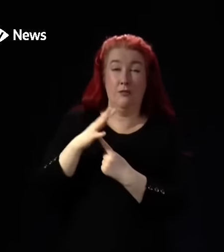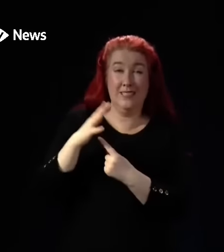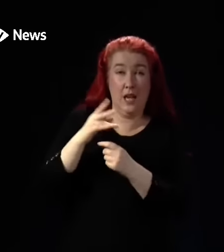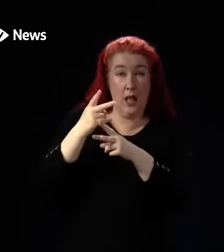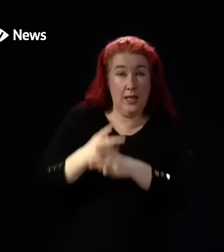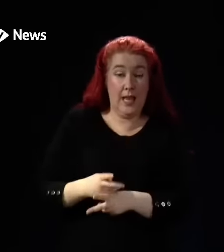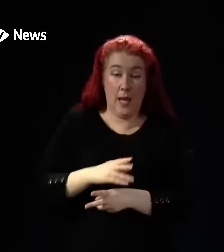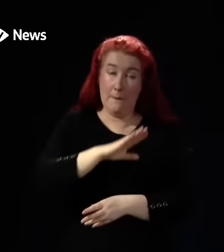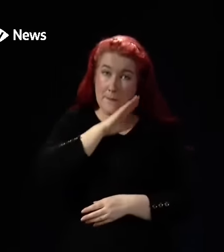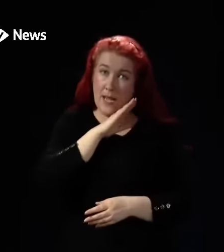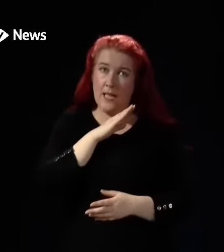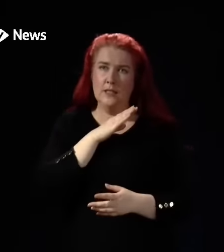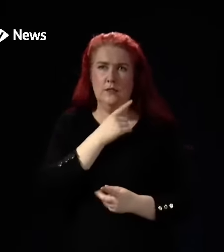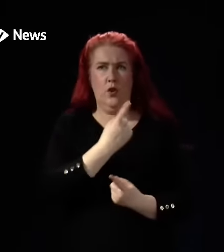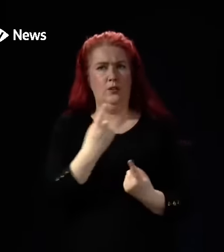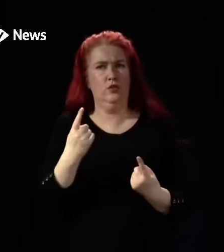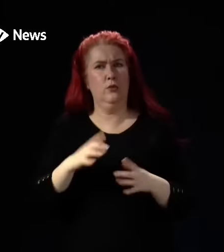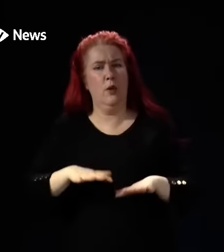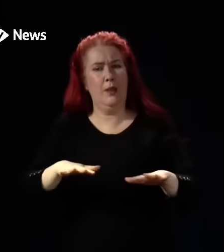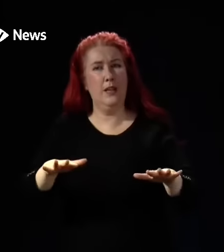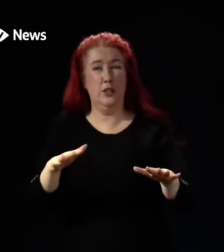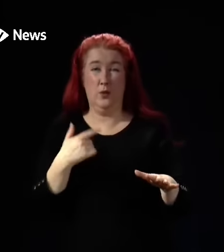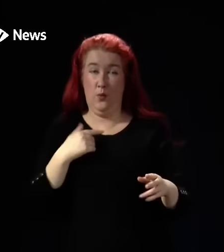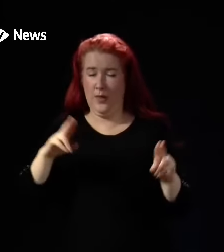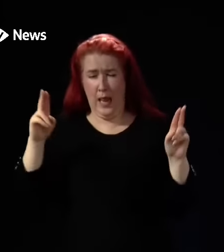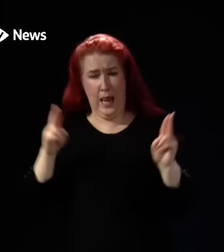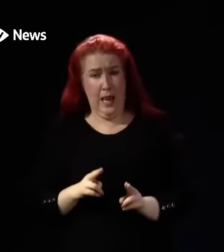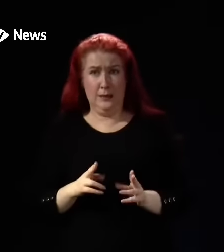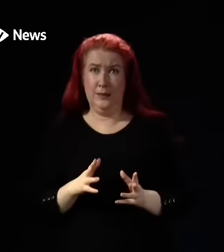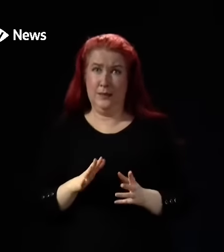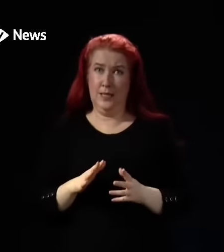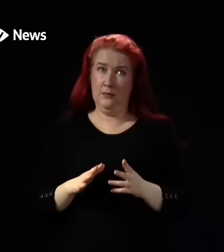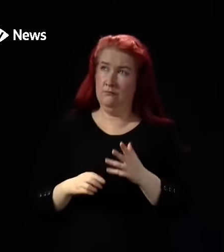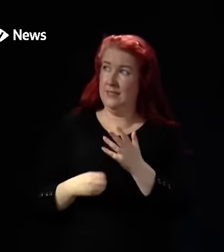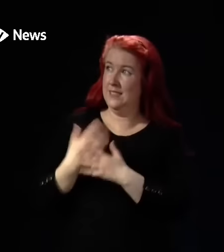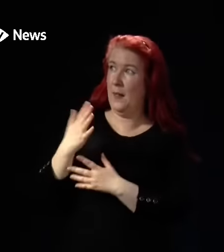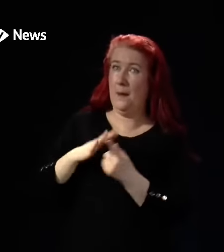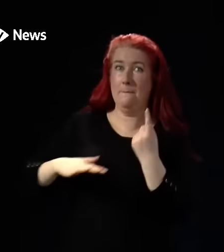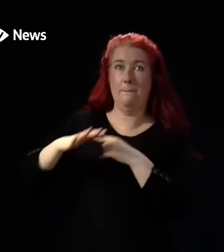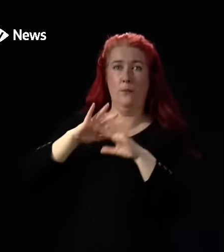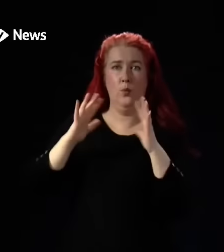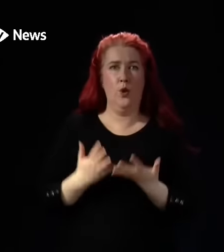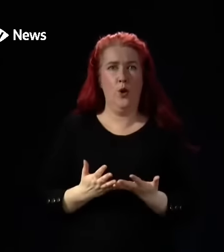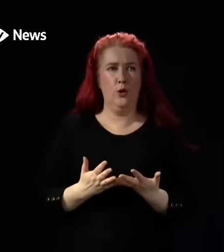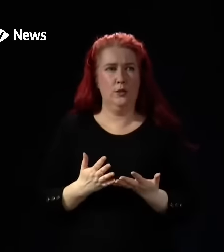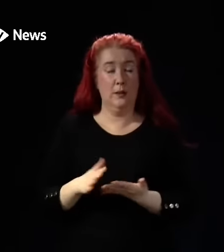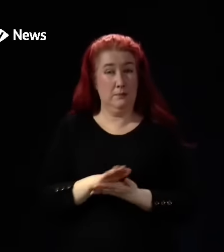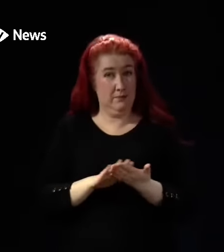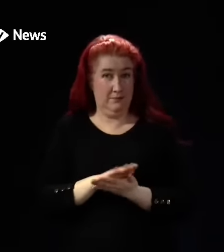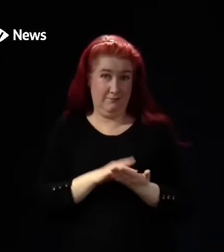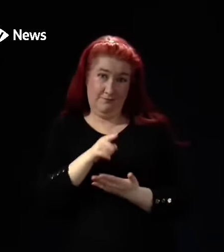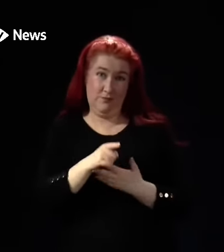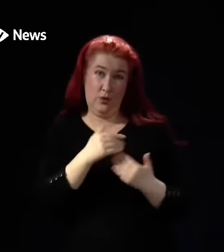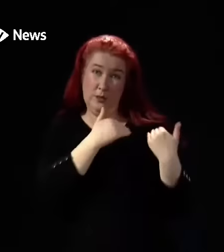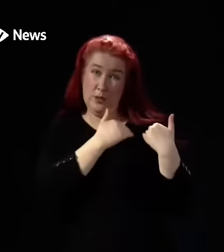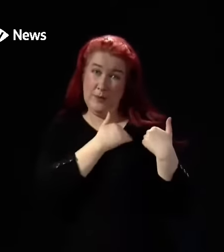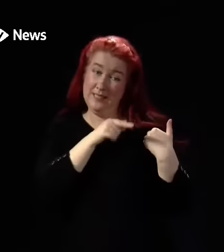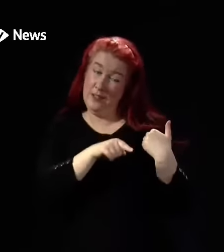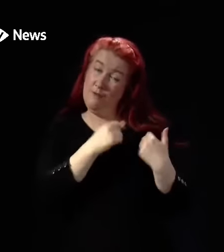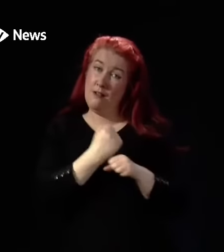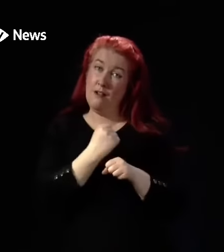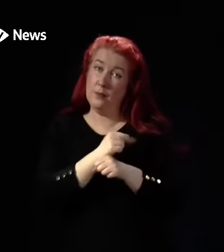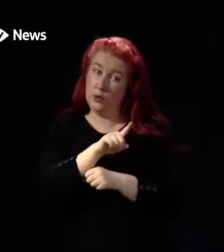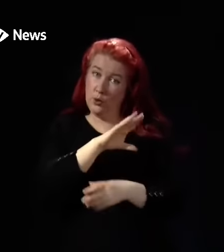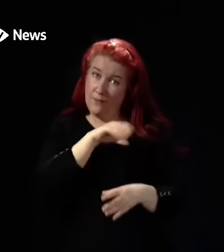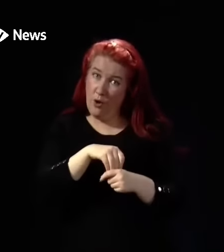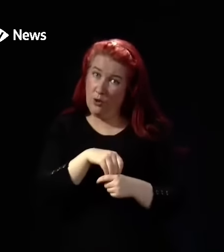per head of population among the lowest in the developed world? And isn't that ultimately the responsibility of the government that you've been